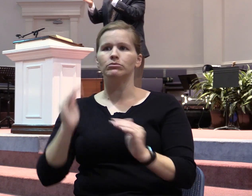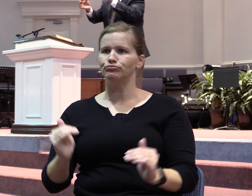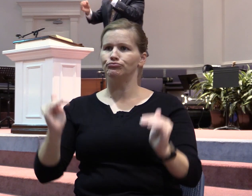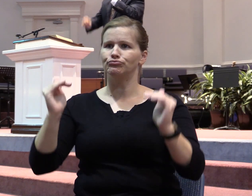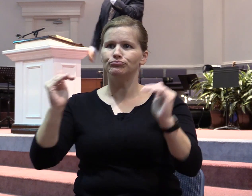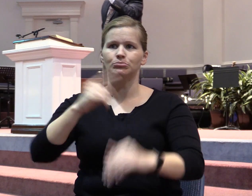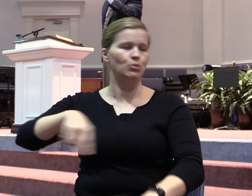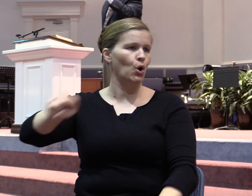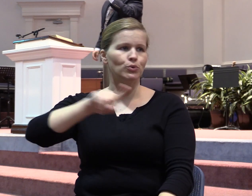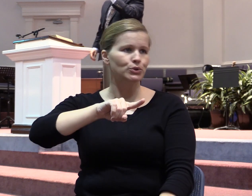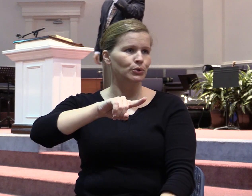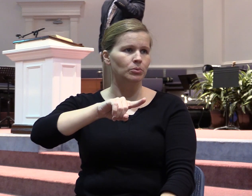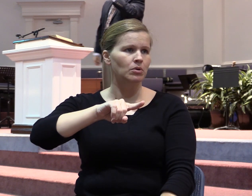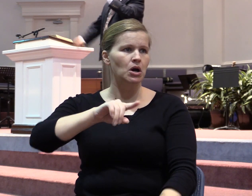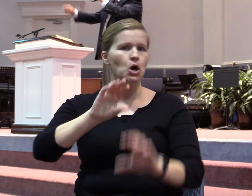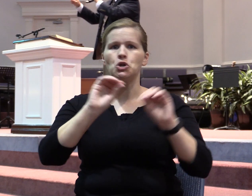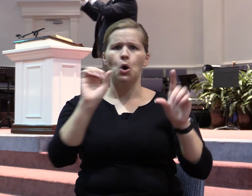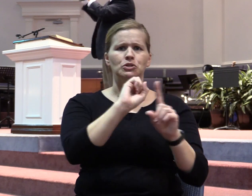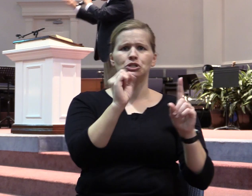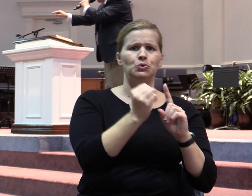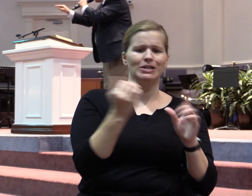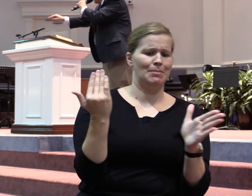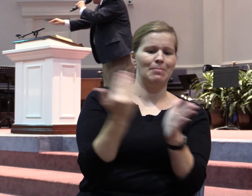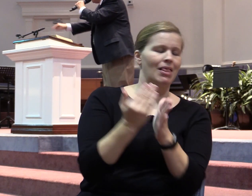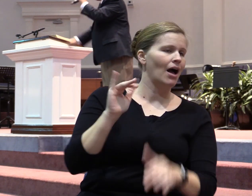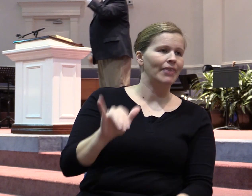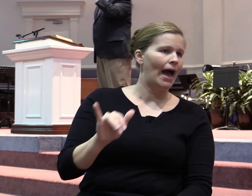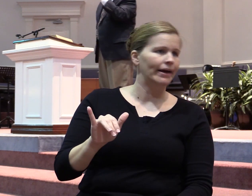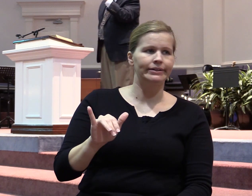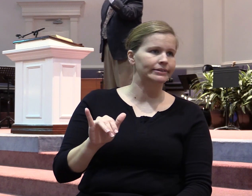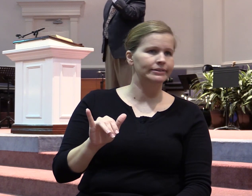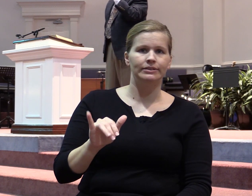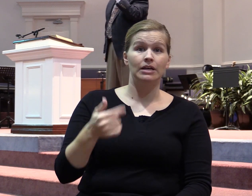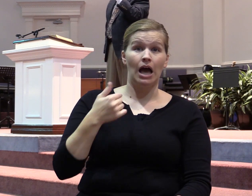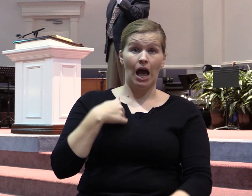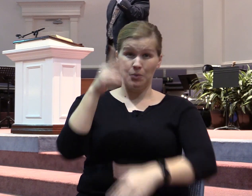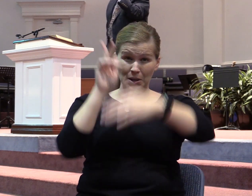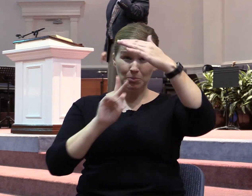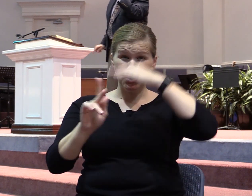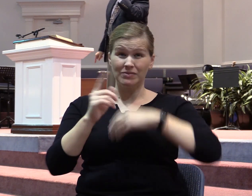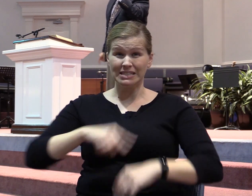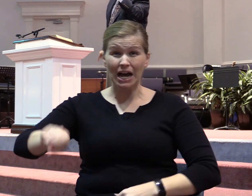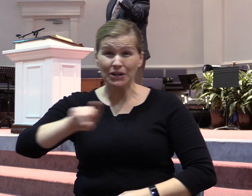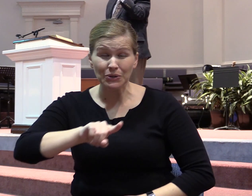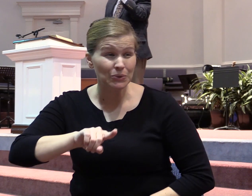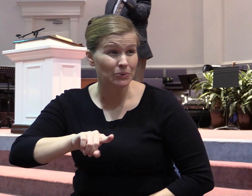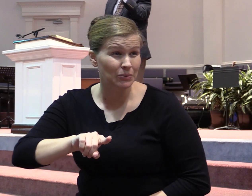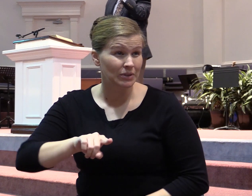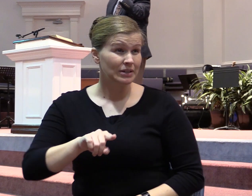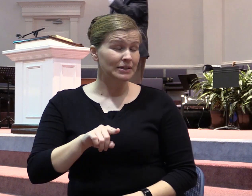problem that can erail you when God says now it's your time. I'm going to prophesy to somebody on a midweek Bible study, God's getting